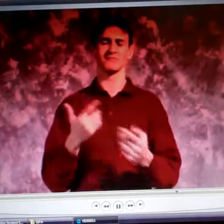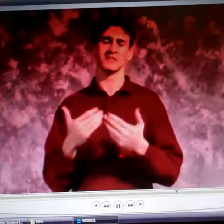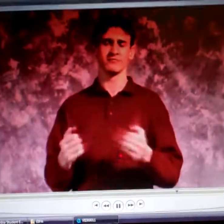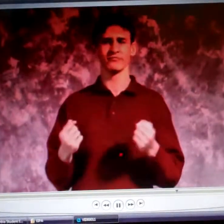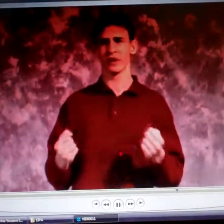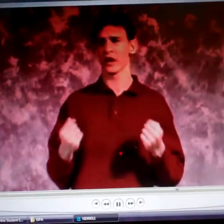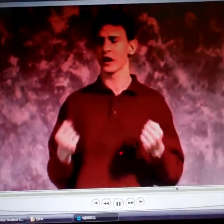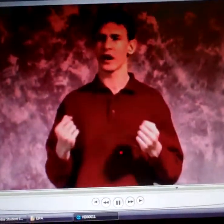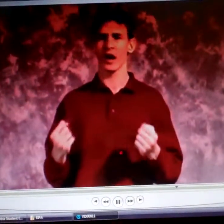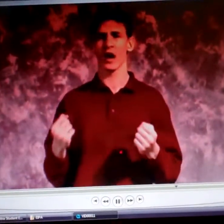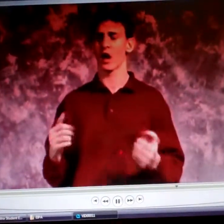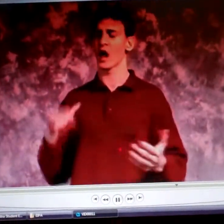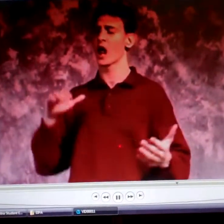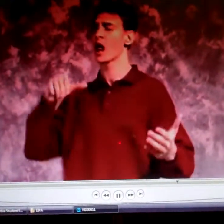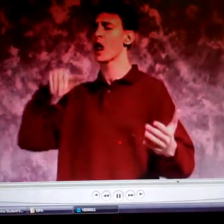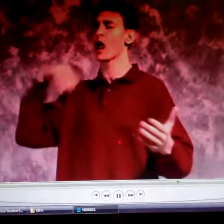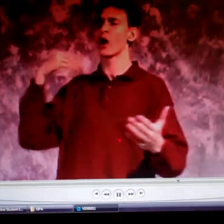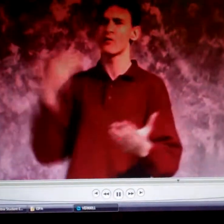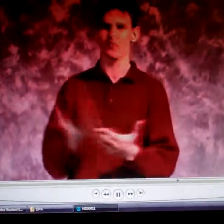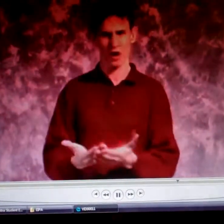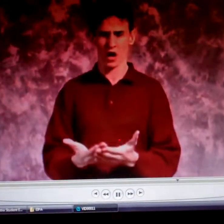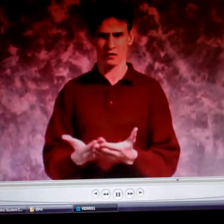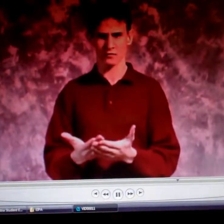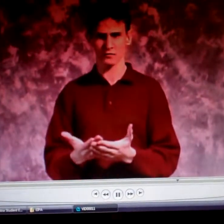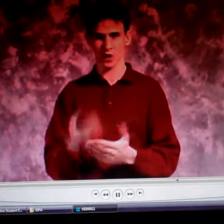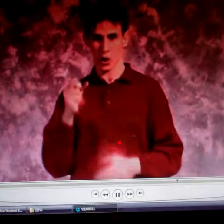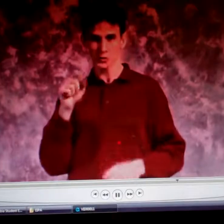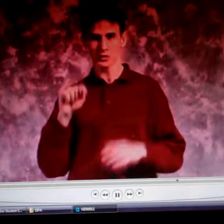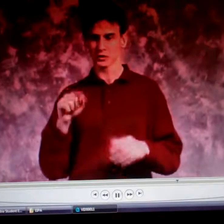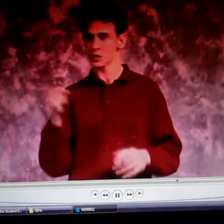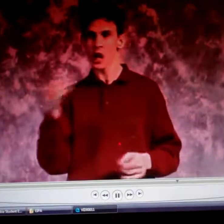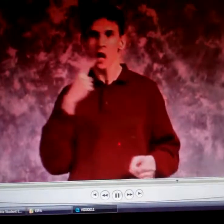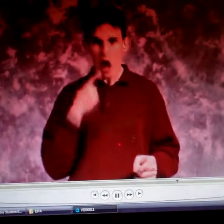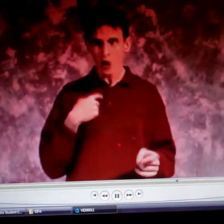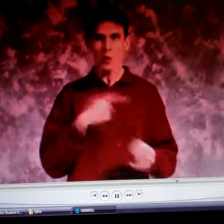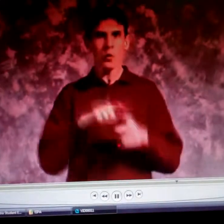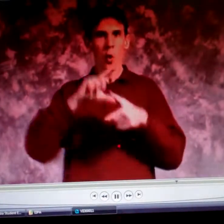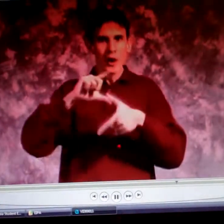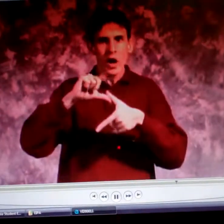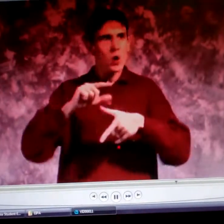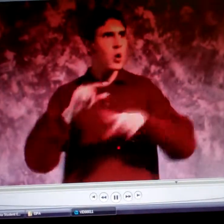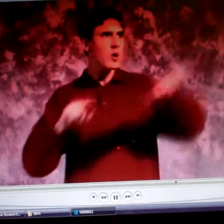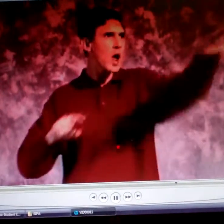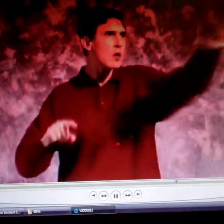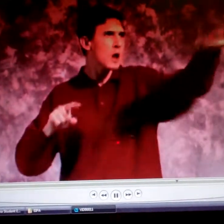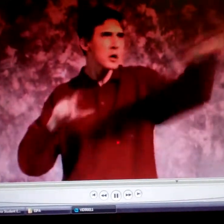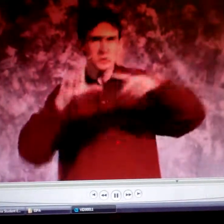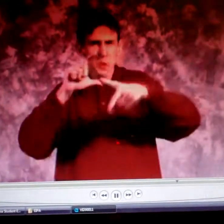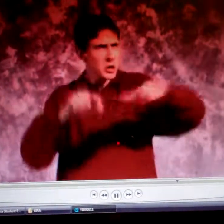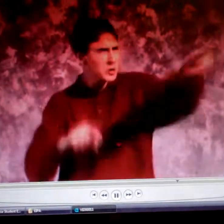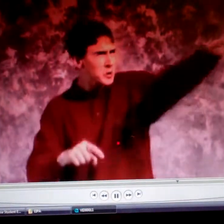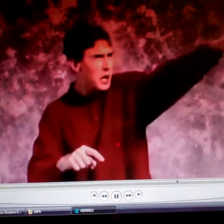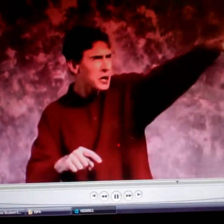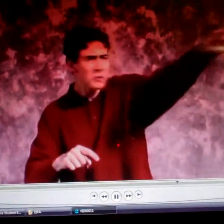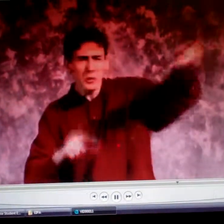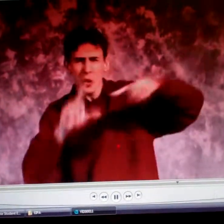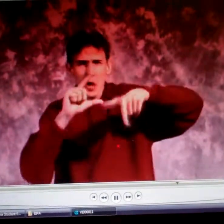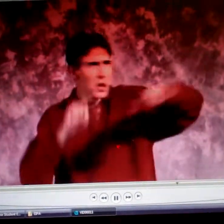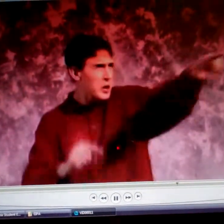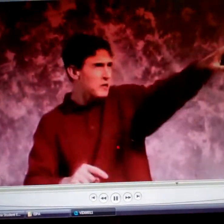forming. And we were driving. And when we arrived to the hotel, I was told that there was a tornado in